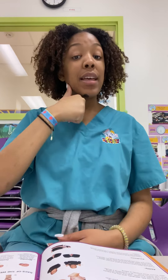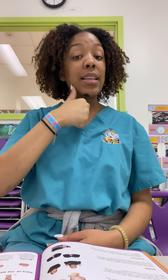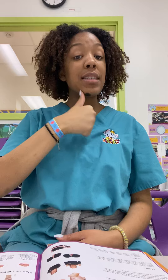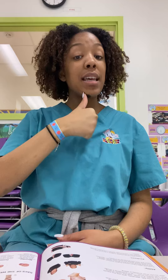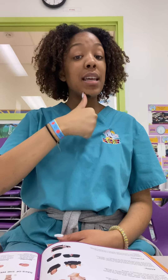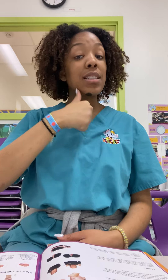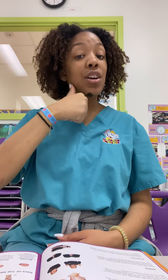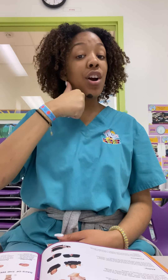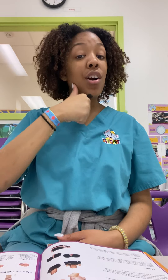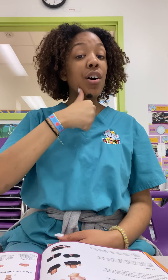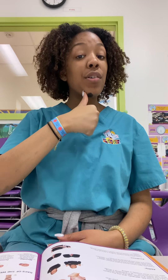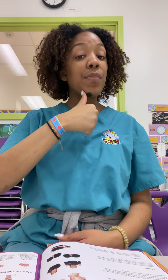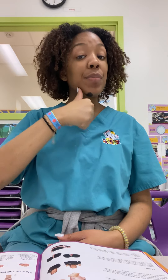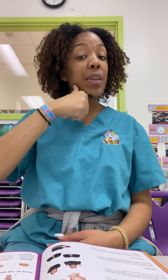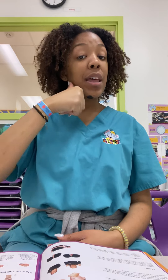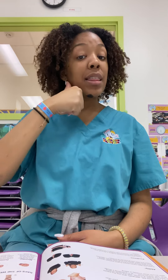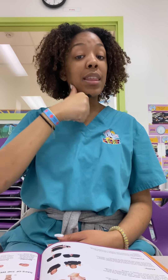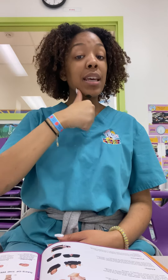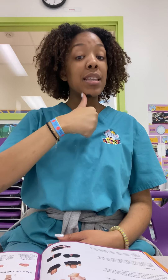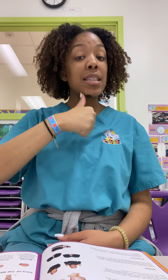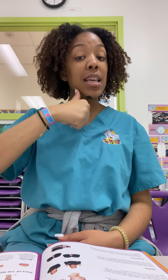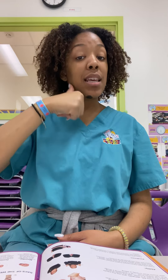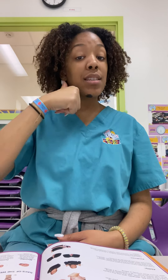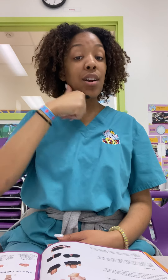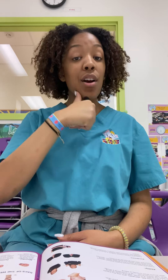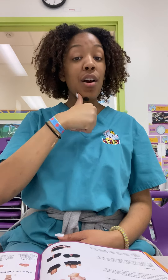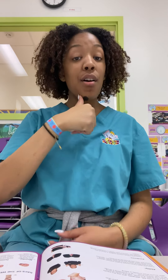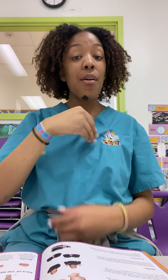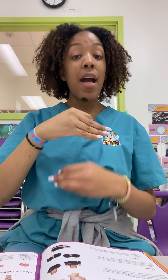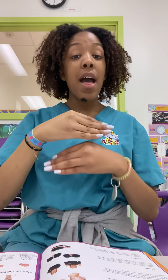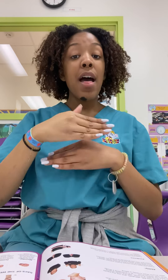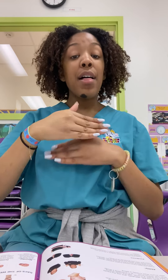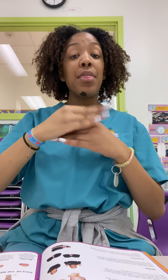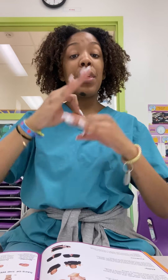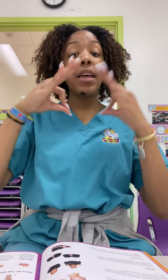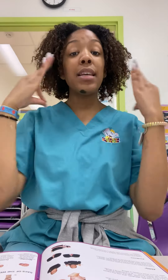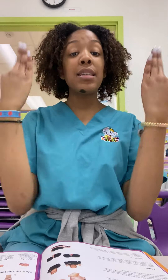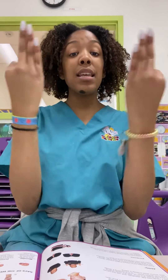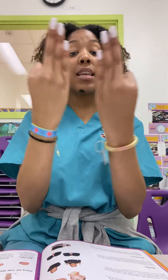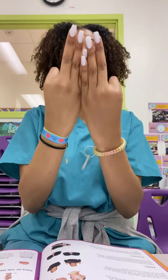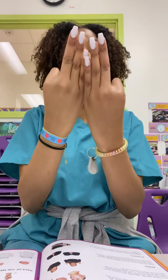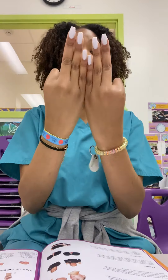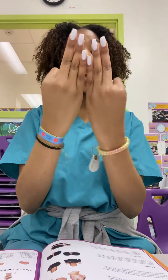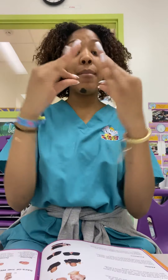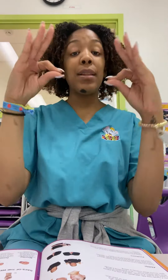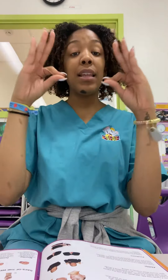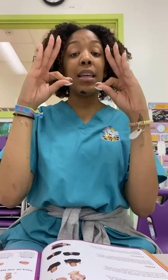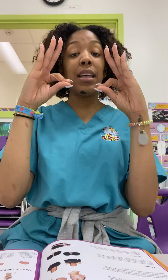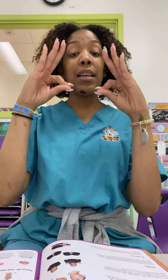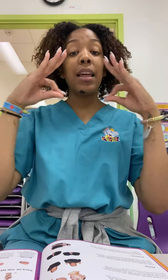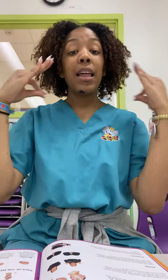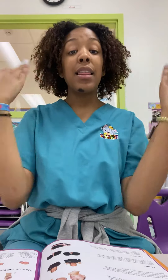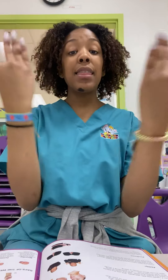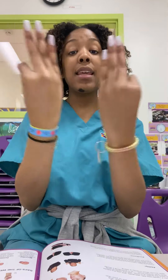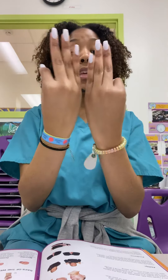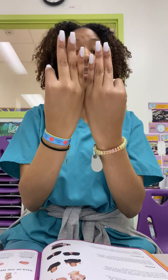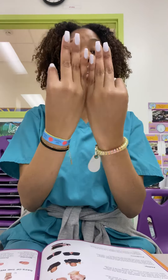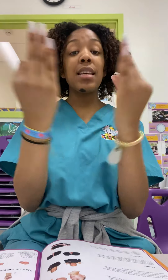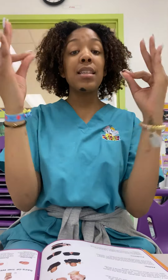is girl. This is girl. This is family. This is